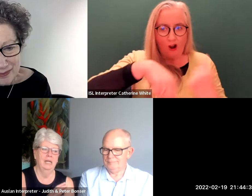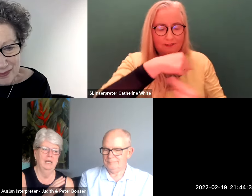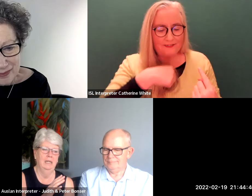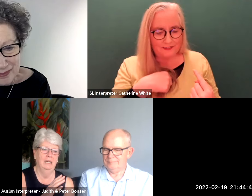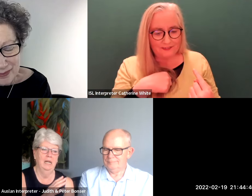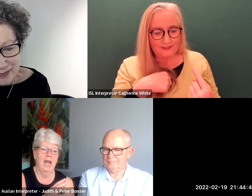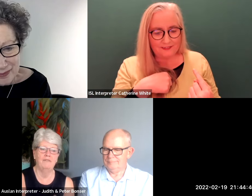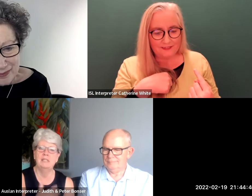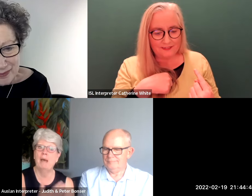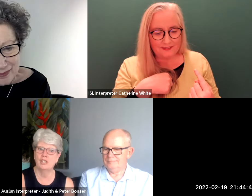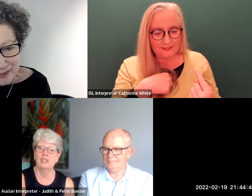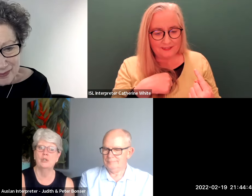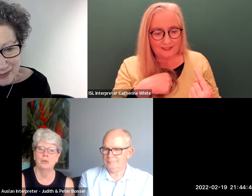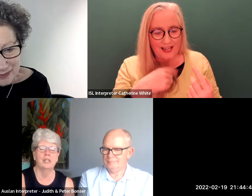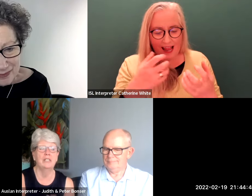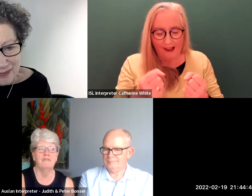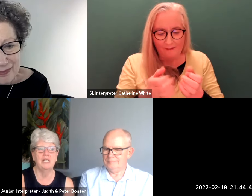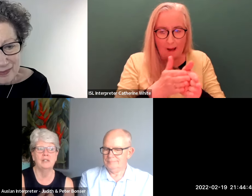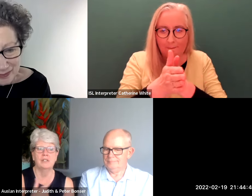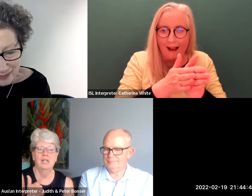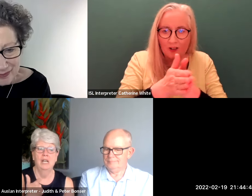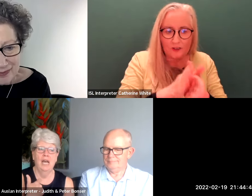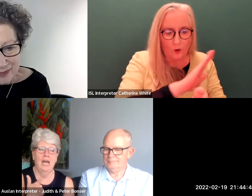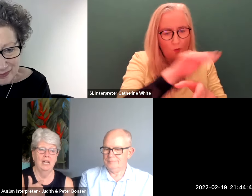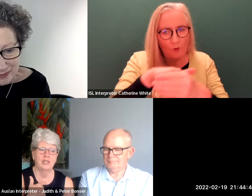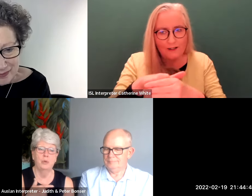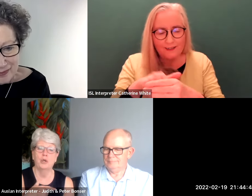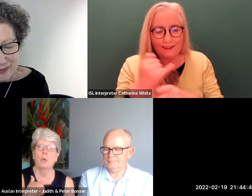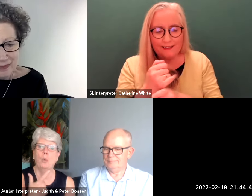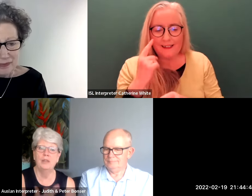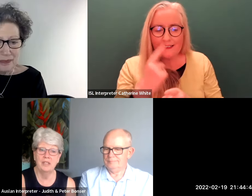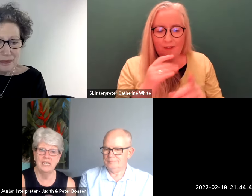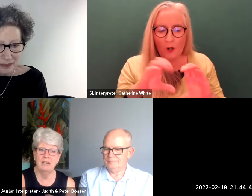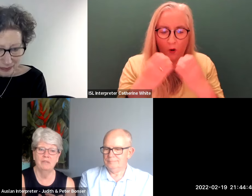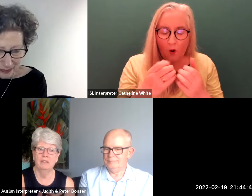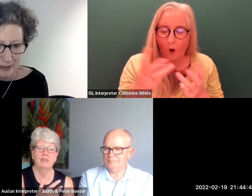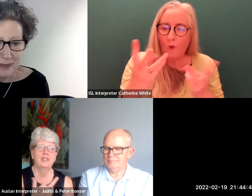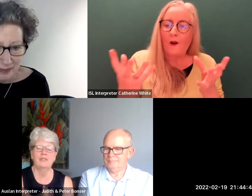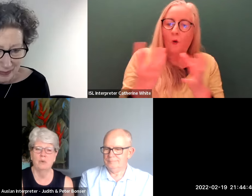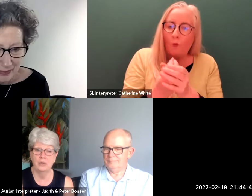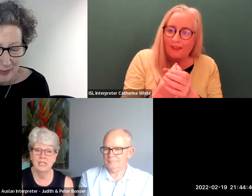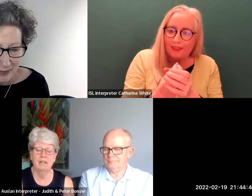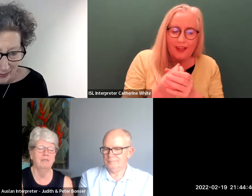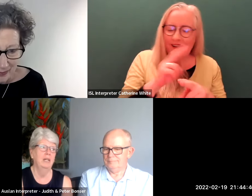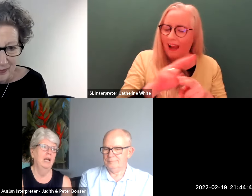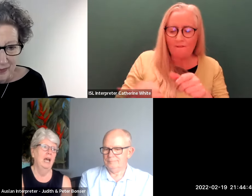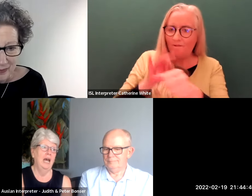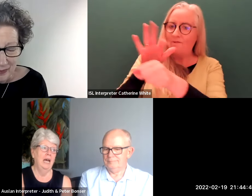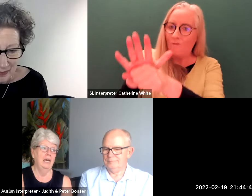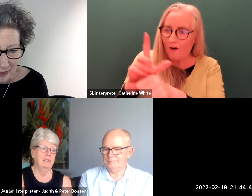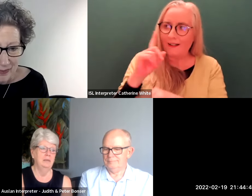have this passion to work in the field to work with the deaf not just for the deaf